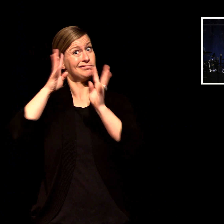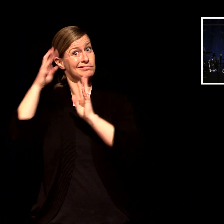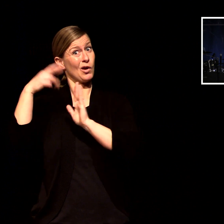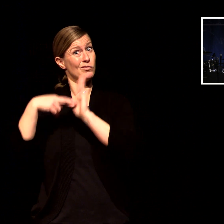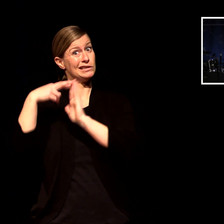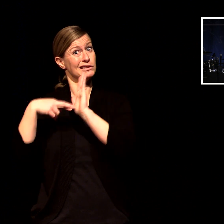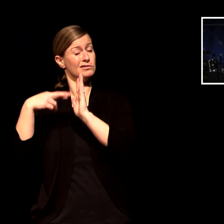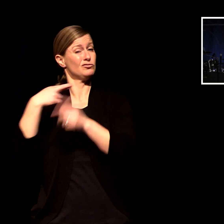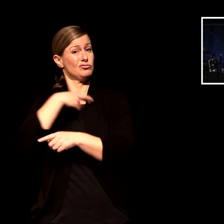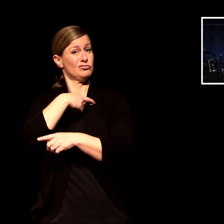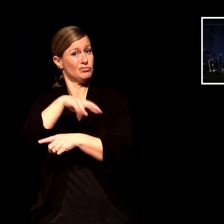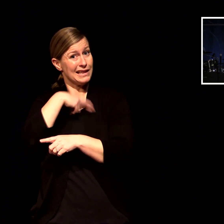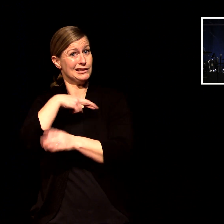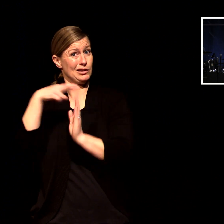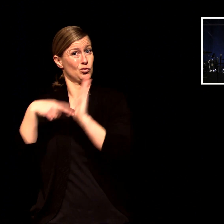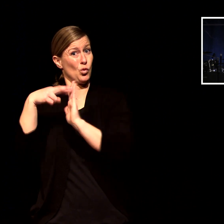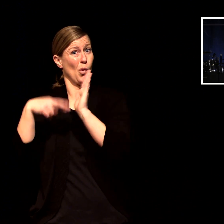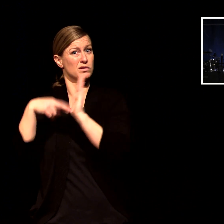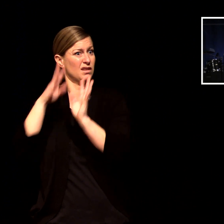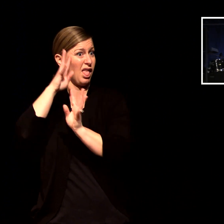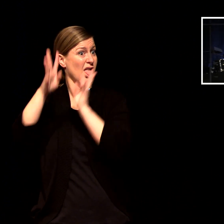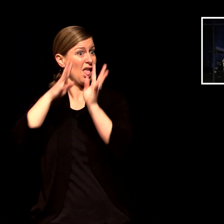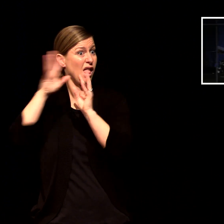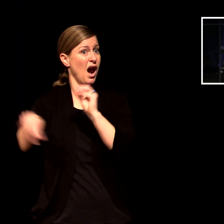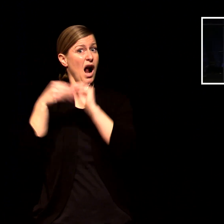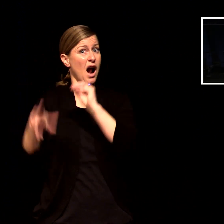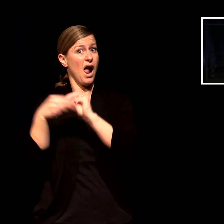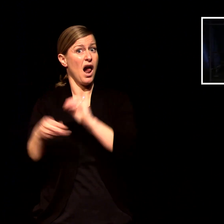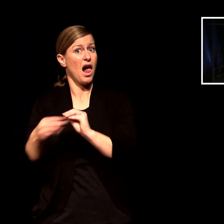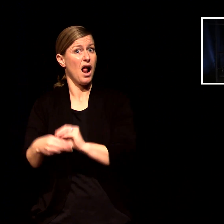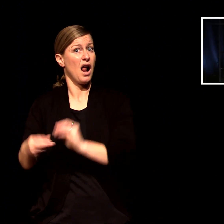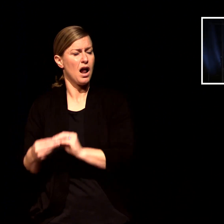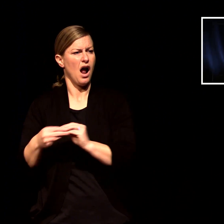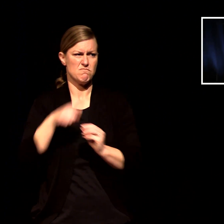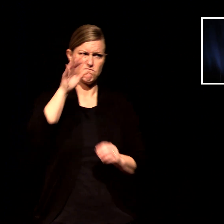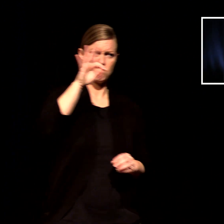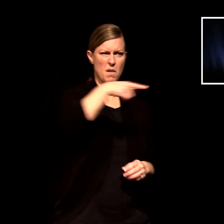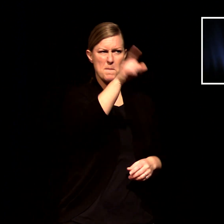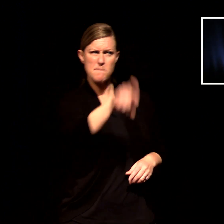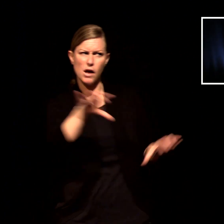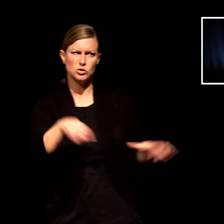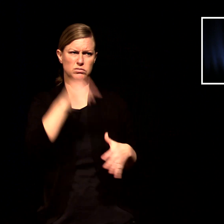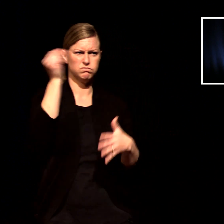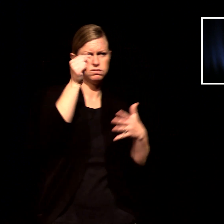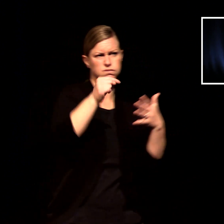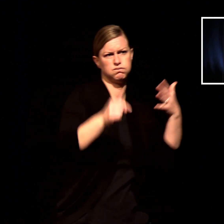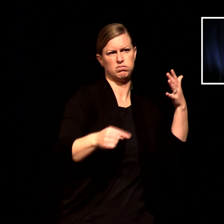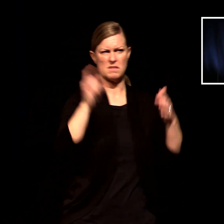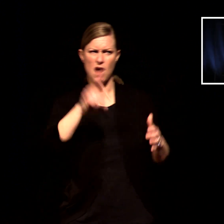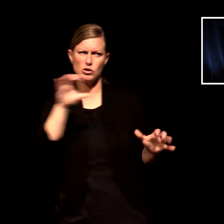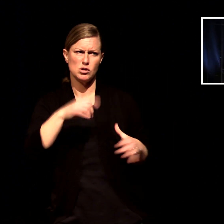amount of things to do and no grace the pharisees were using the encouragement cards in the pews for discouragement